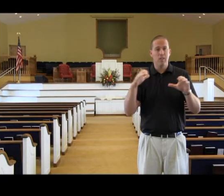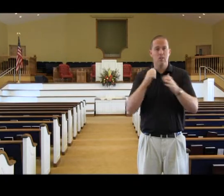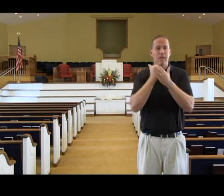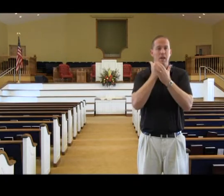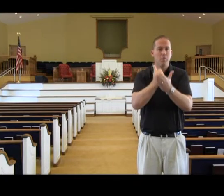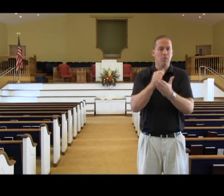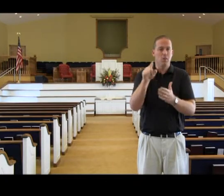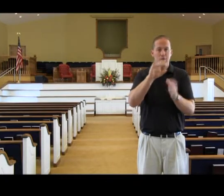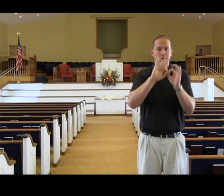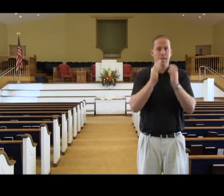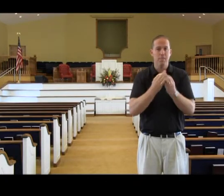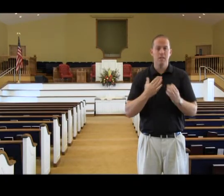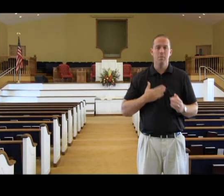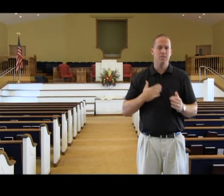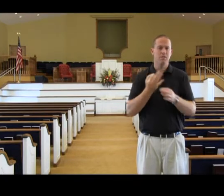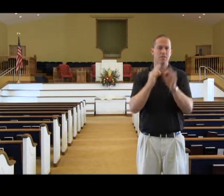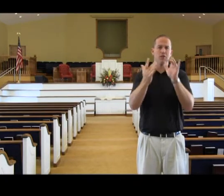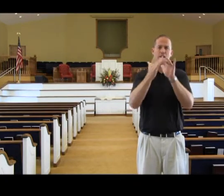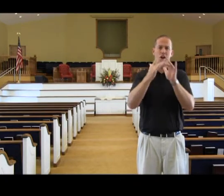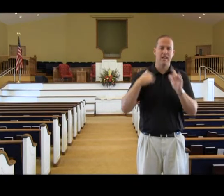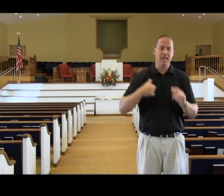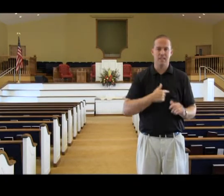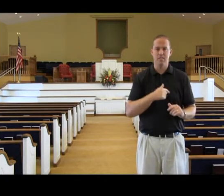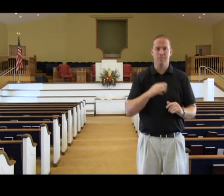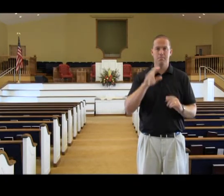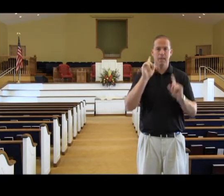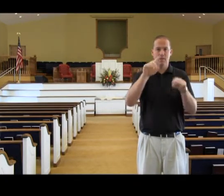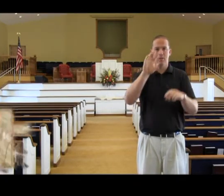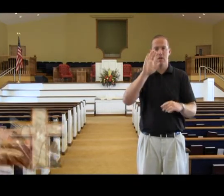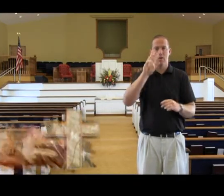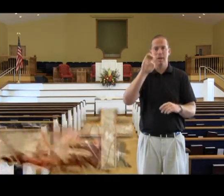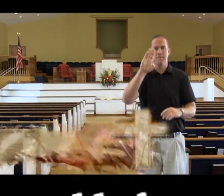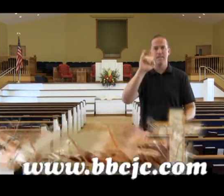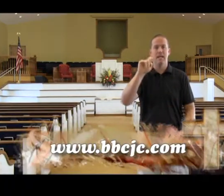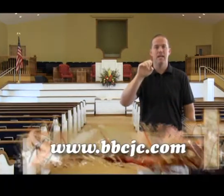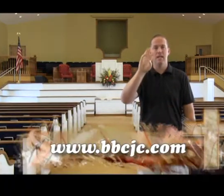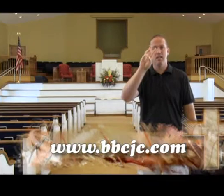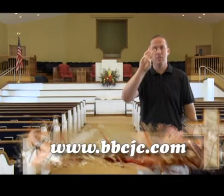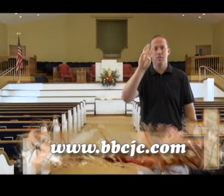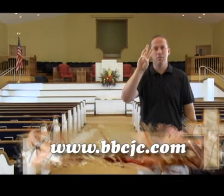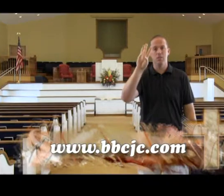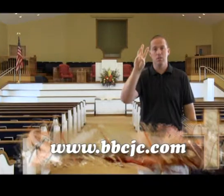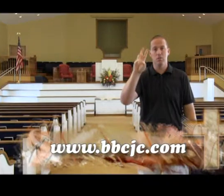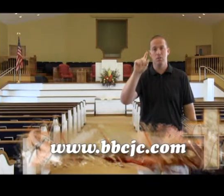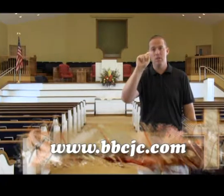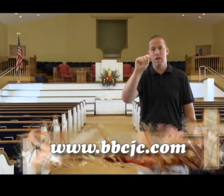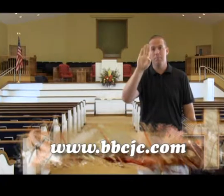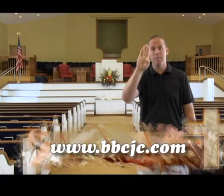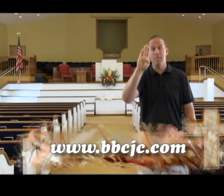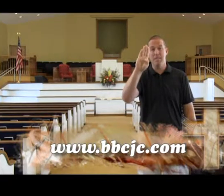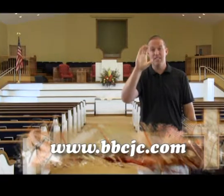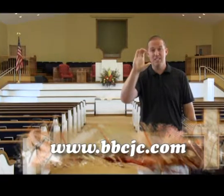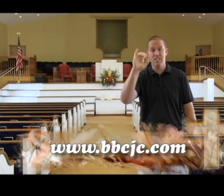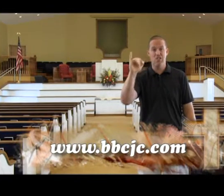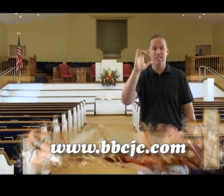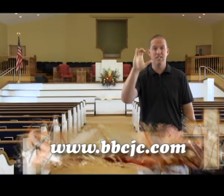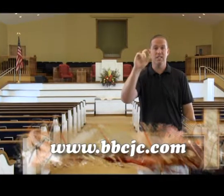can do to be a help to you and your family, please feel free to contact us by going to our website at www.bbcjc